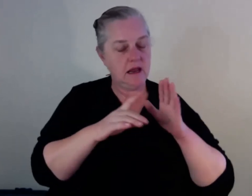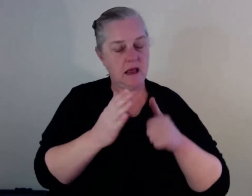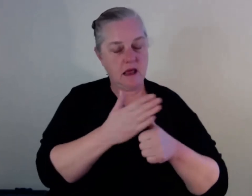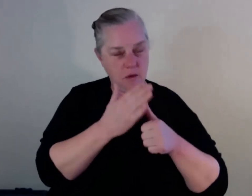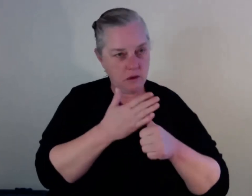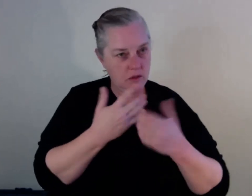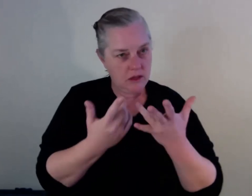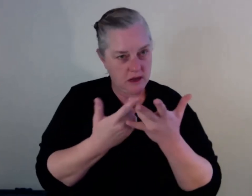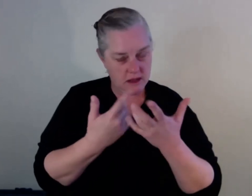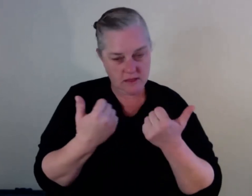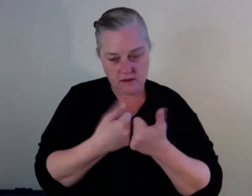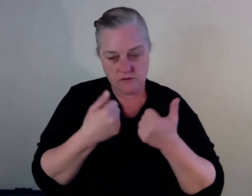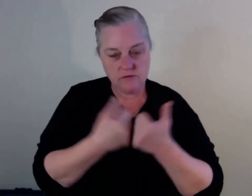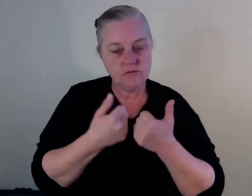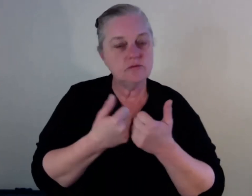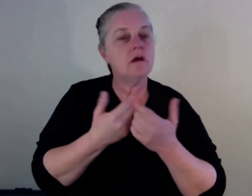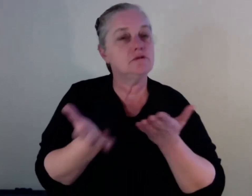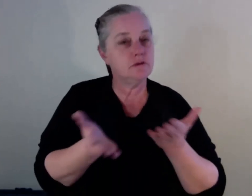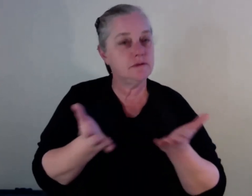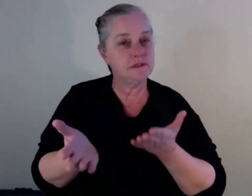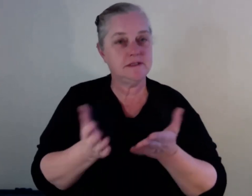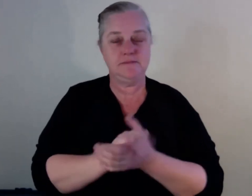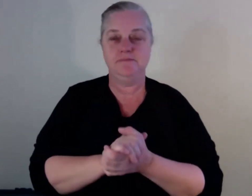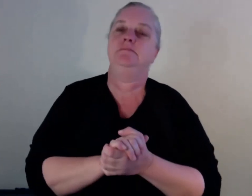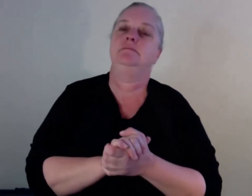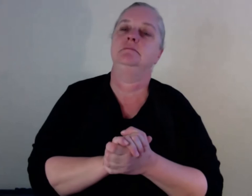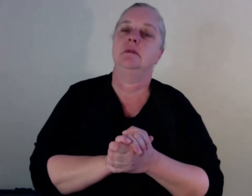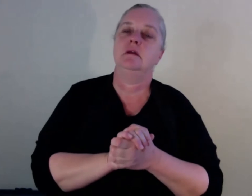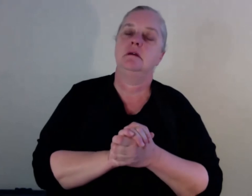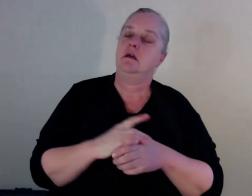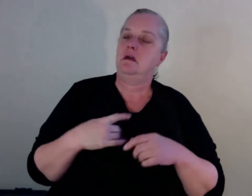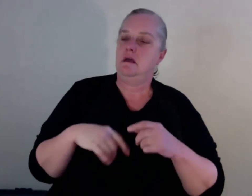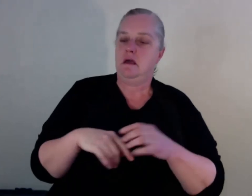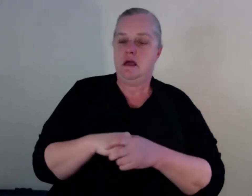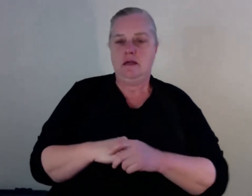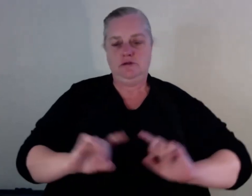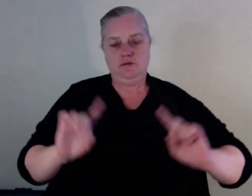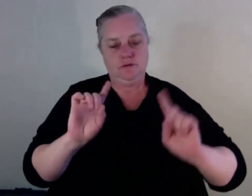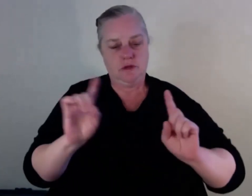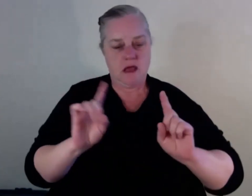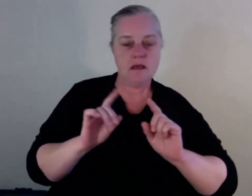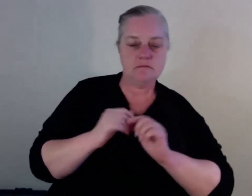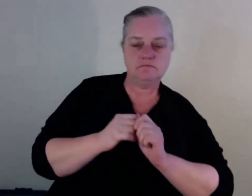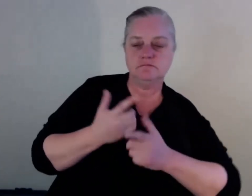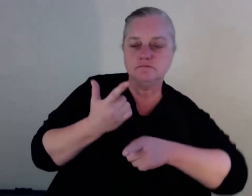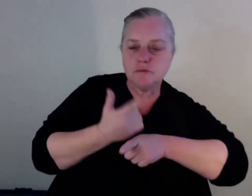just chatting with people today who have lived experience of accessing alcohol and other drug services, just to talk